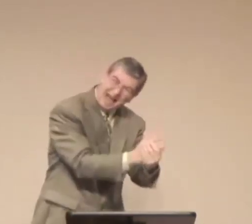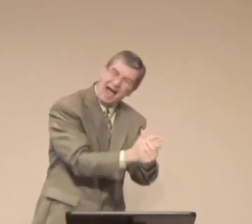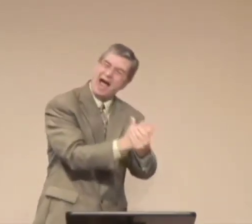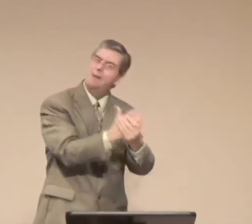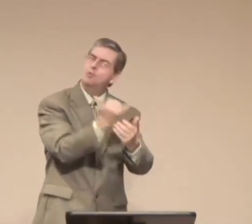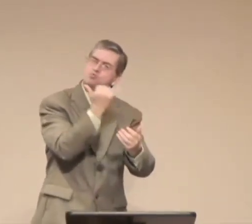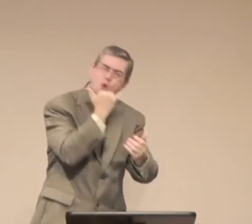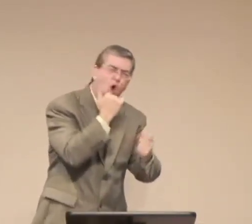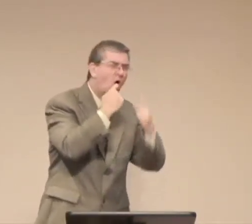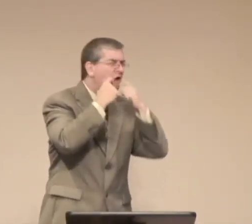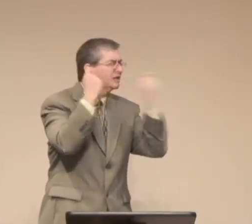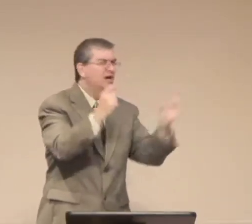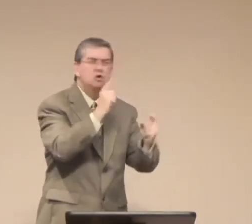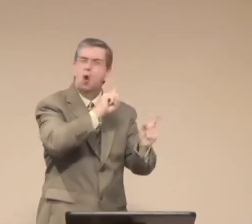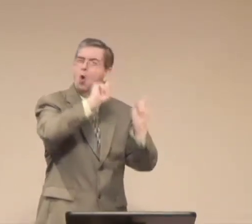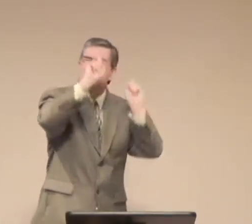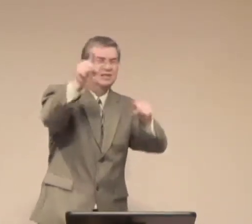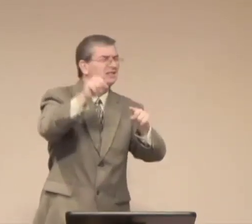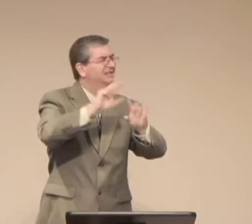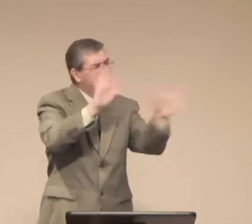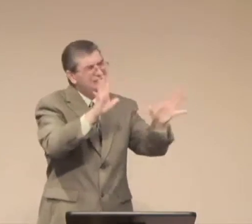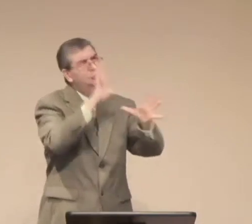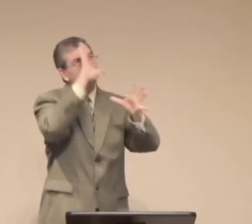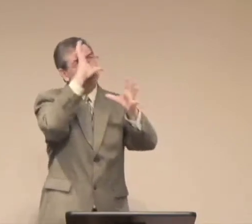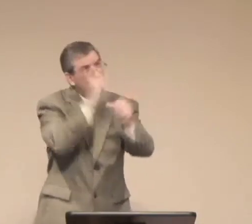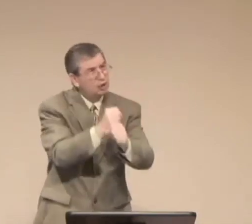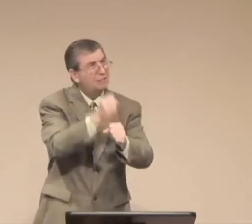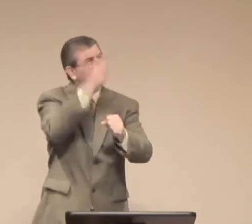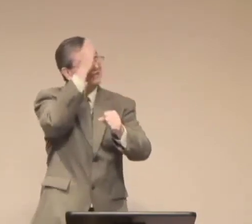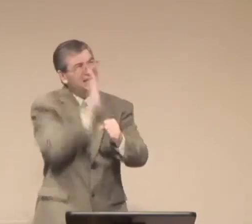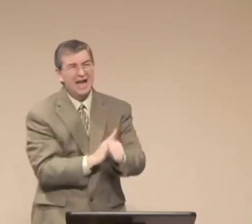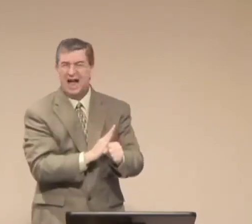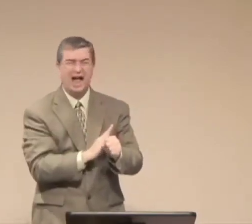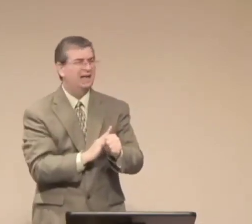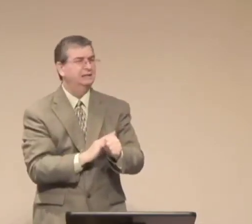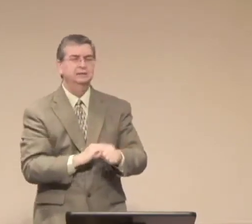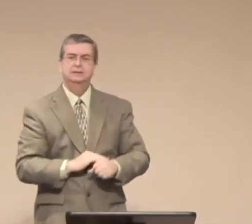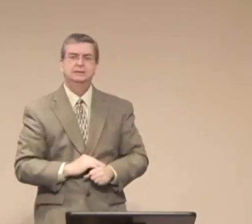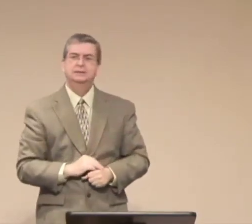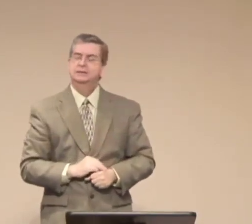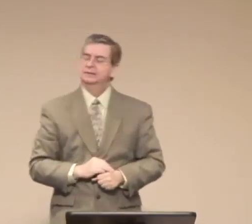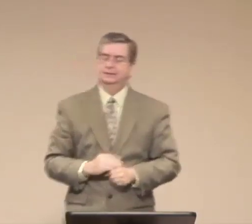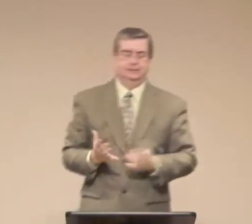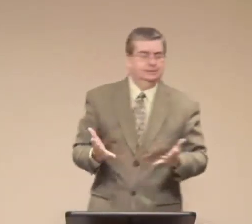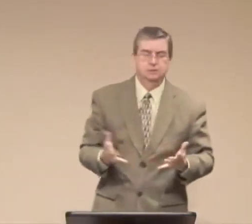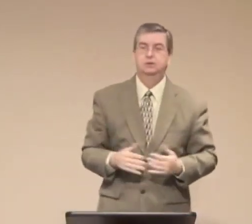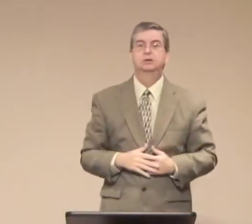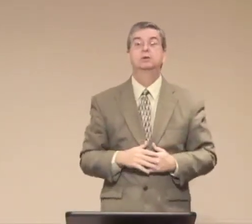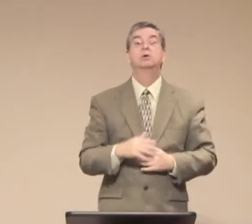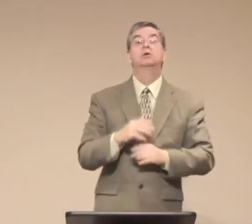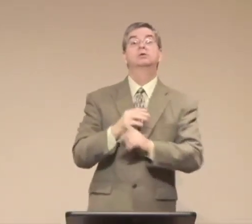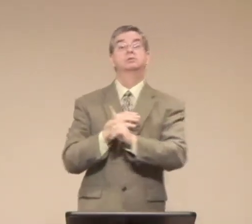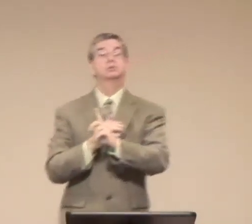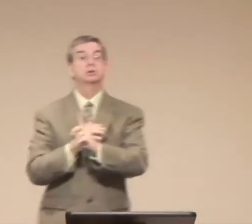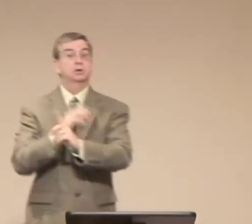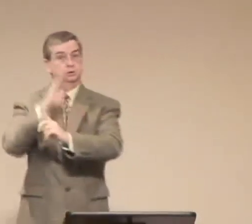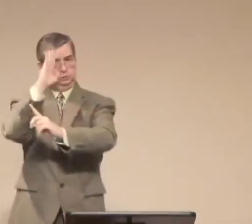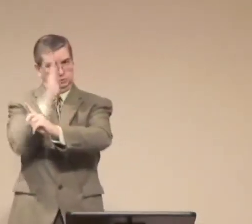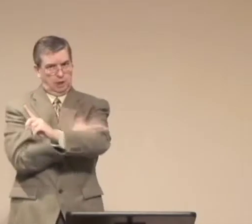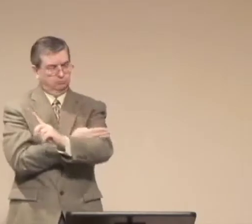but his mom was still involved in this prostitute lifestyle. He witnessed to her and tried to get her to see the light.